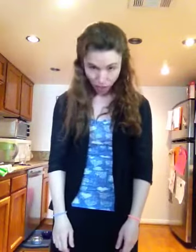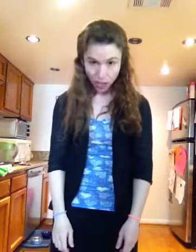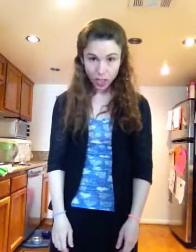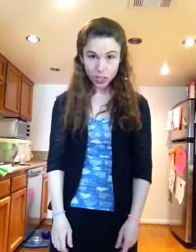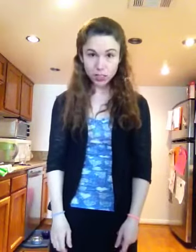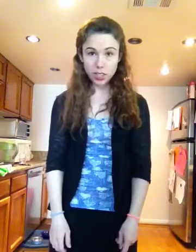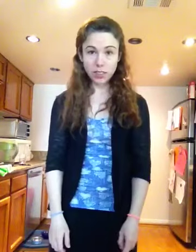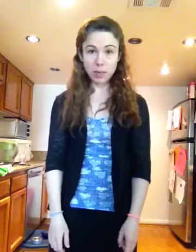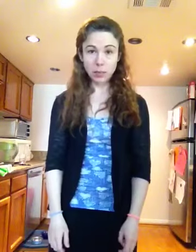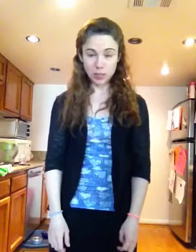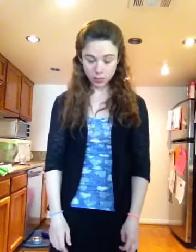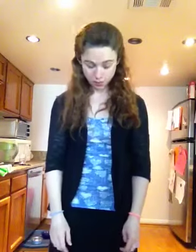Nothing, my lord.